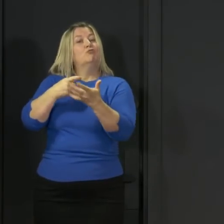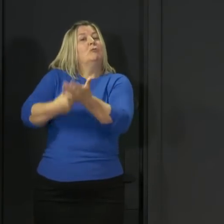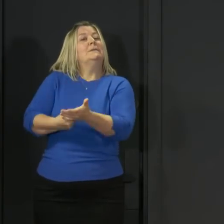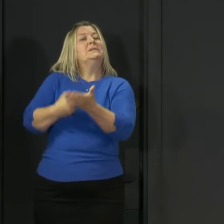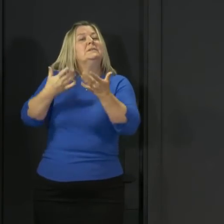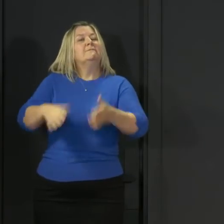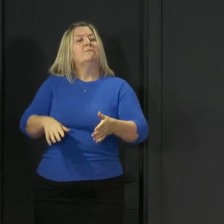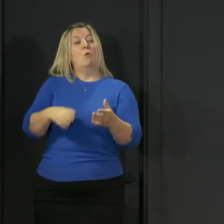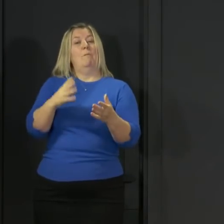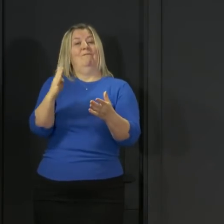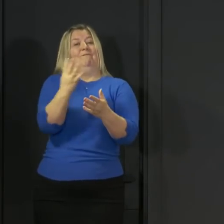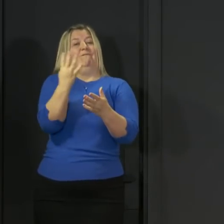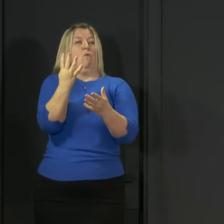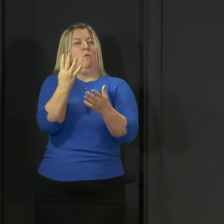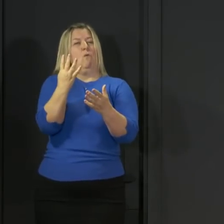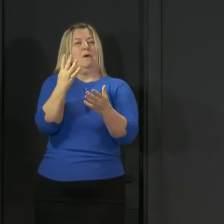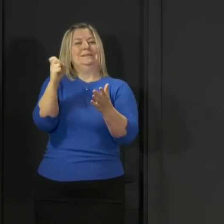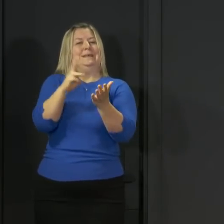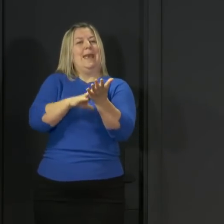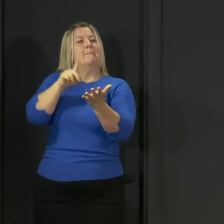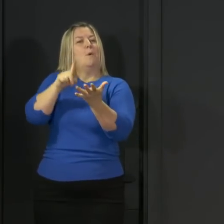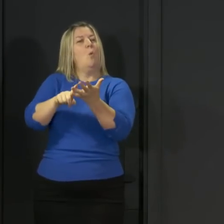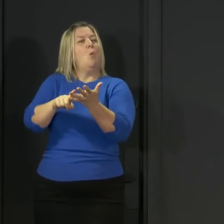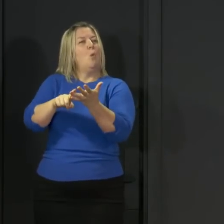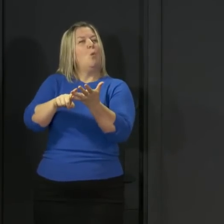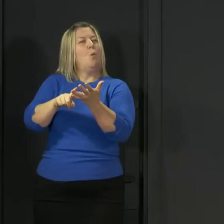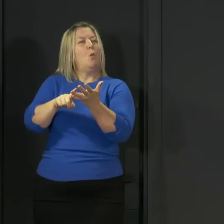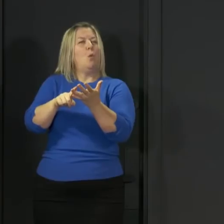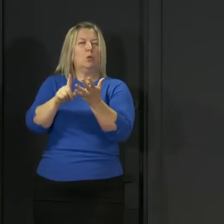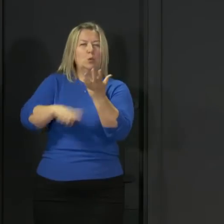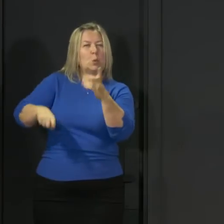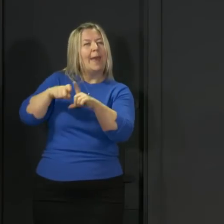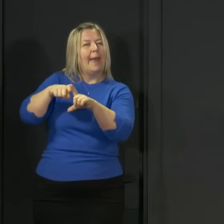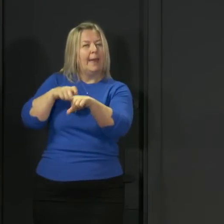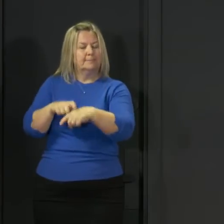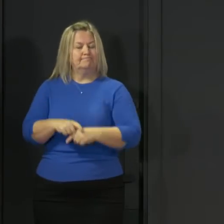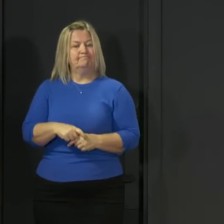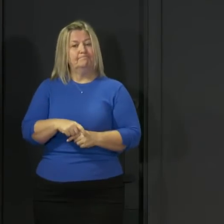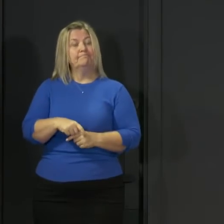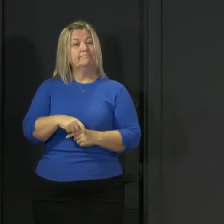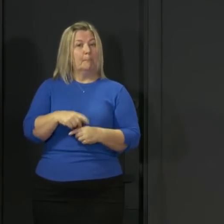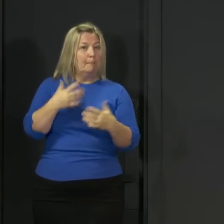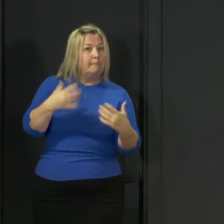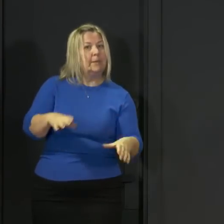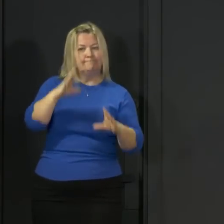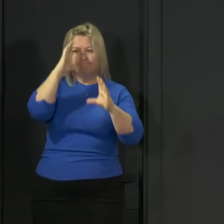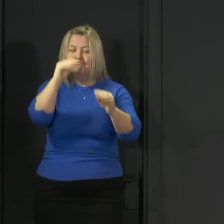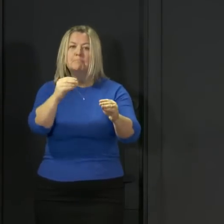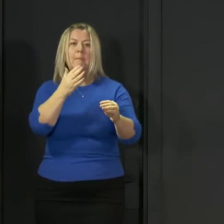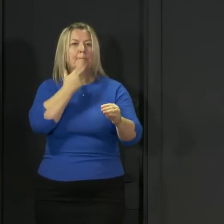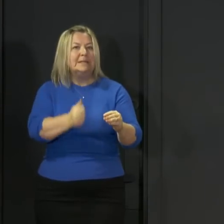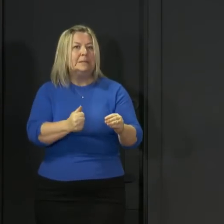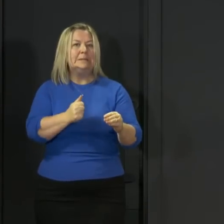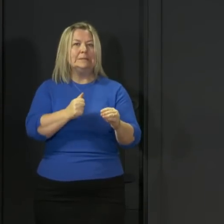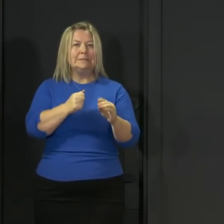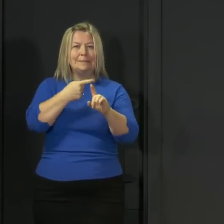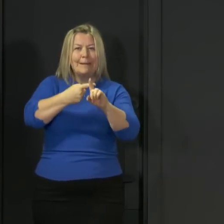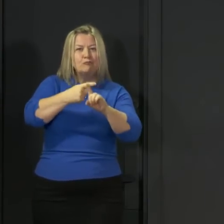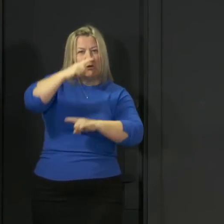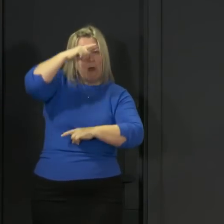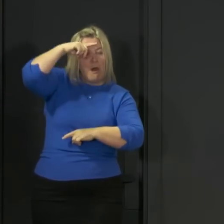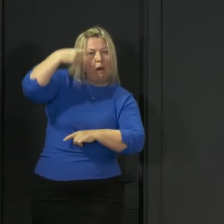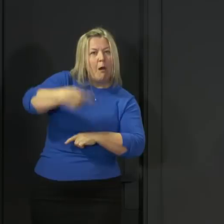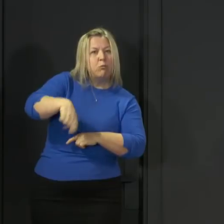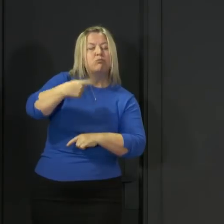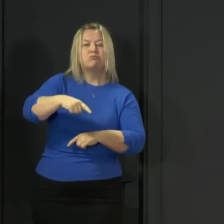officers across the UK. Until now, we have been asking people to stay at home for seven days if you have a high temperature or